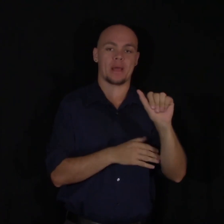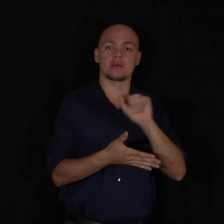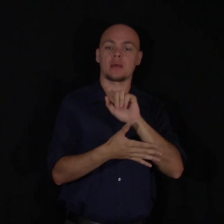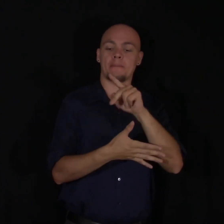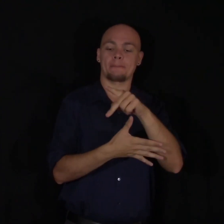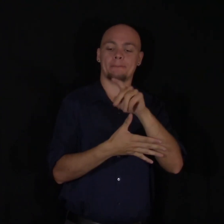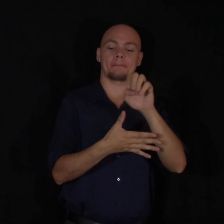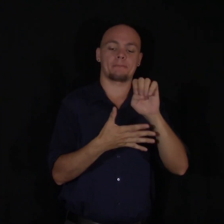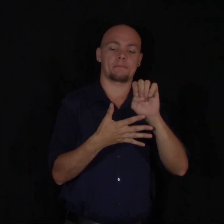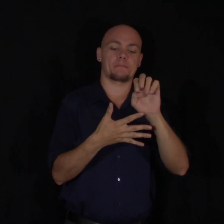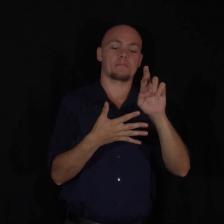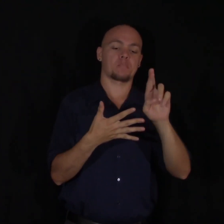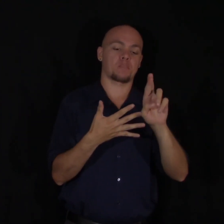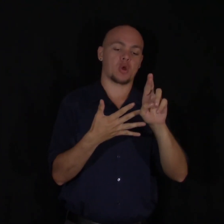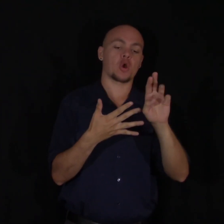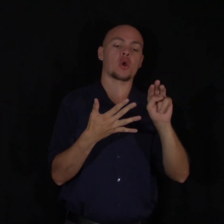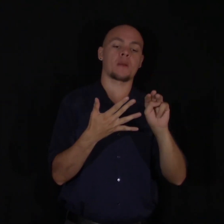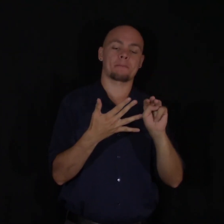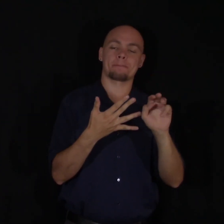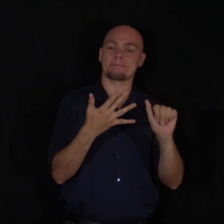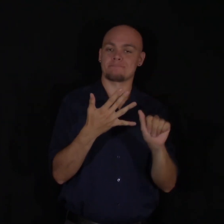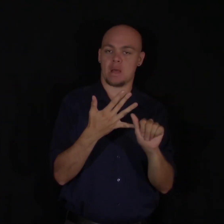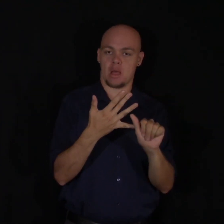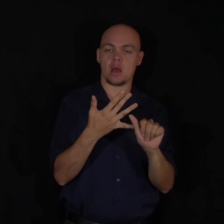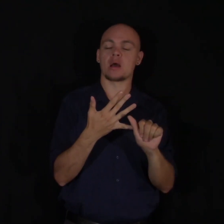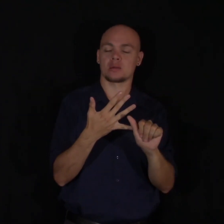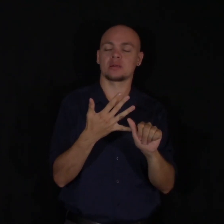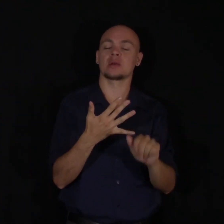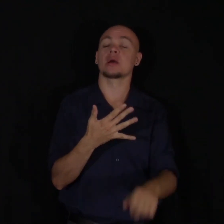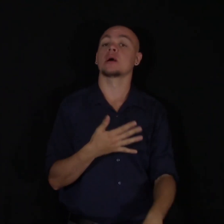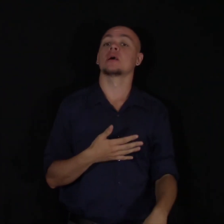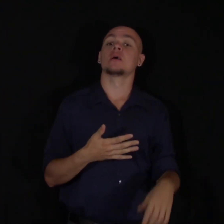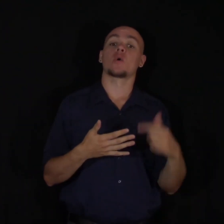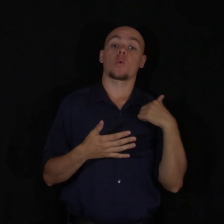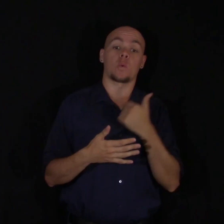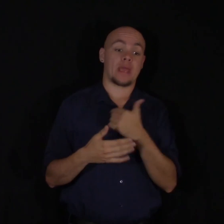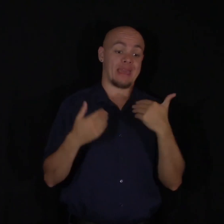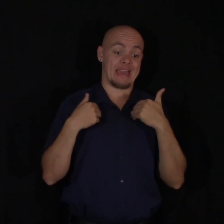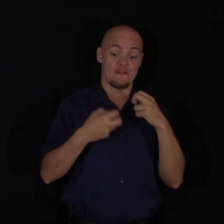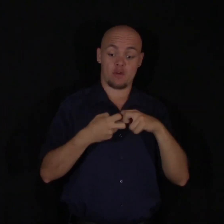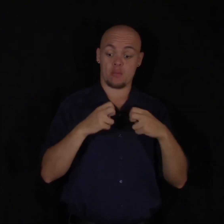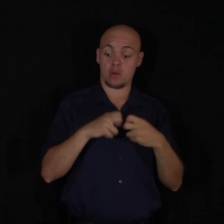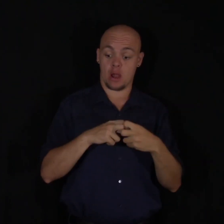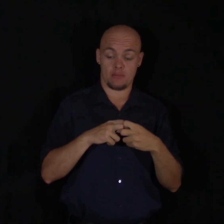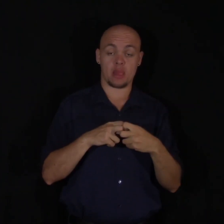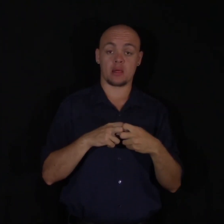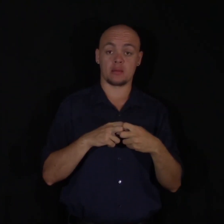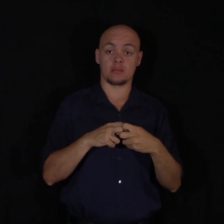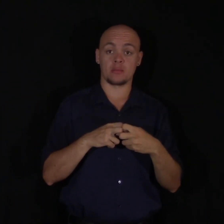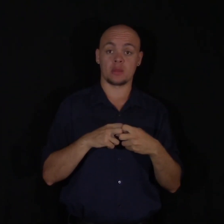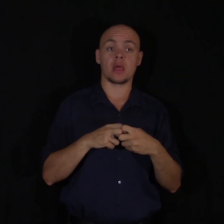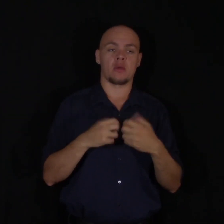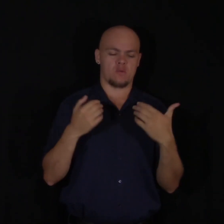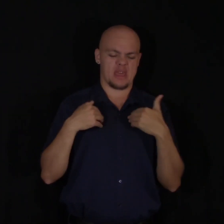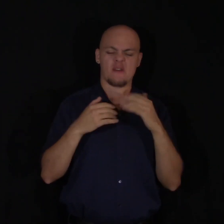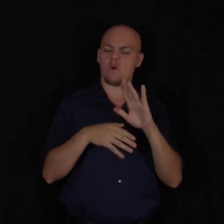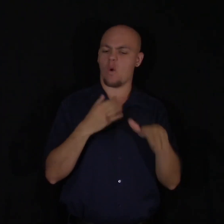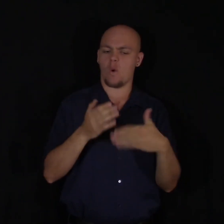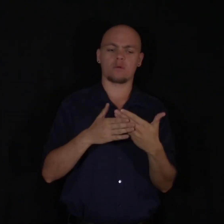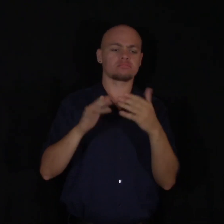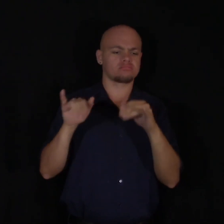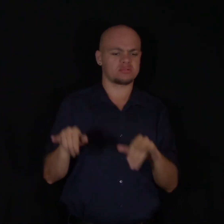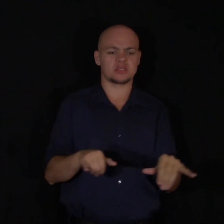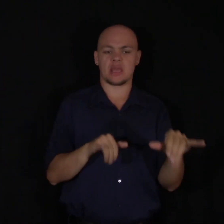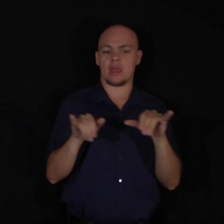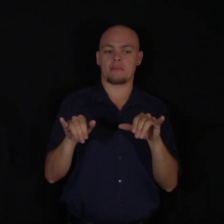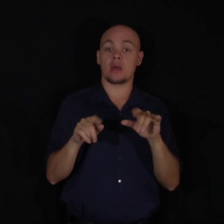do. But it's not the problems themselves that are stopping our happiness. It's us. It's our attitude. It's our state of mind. And